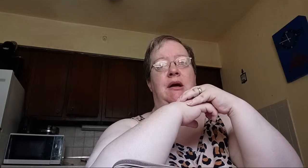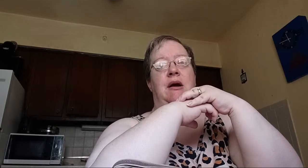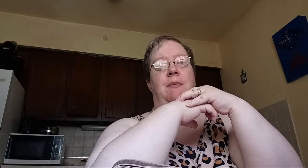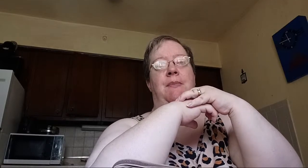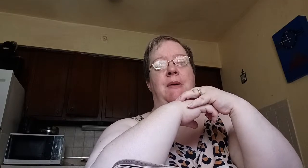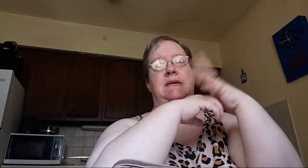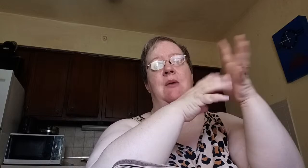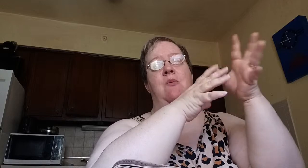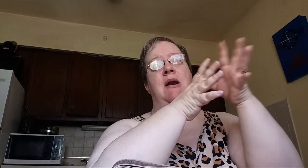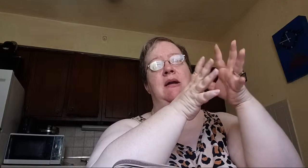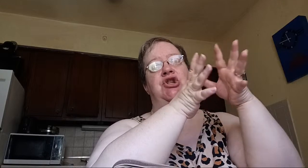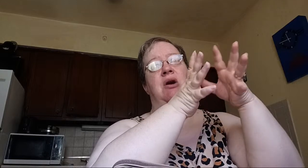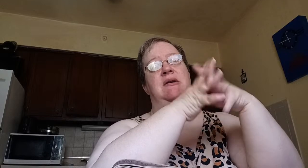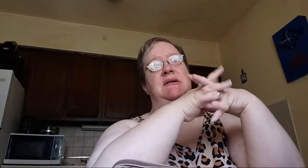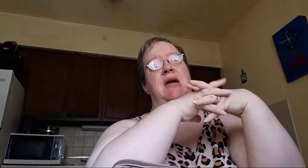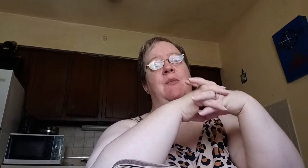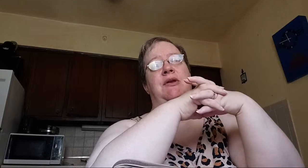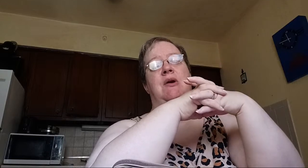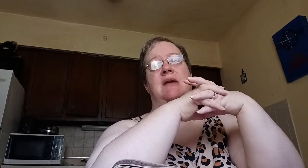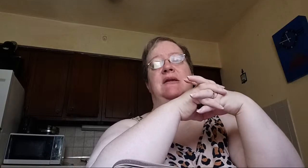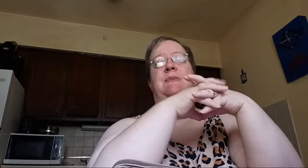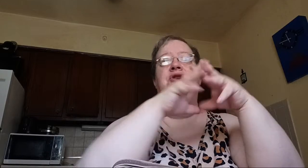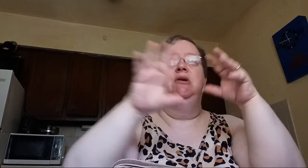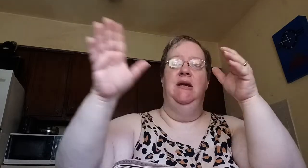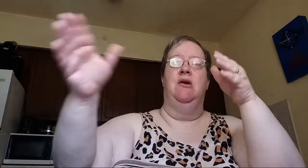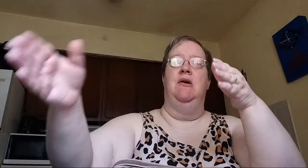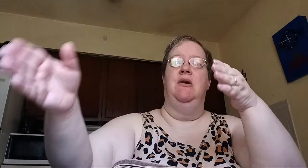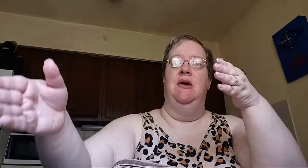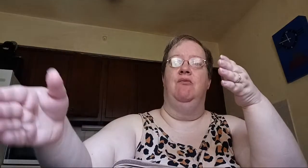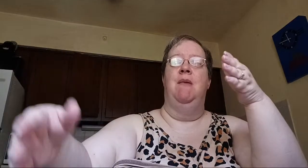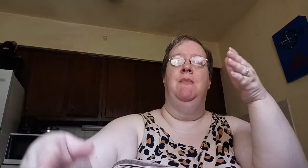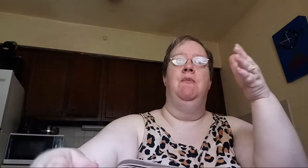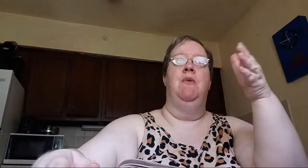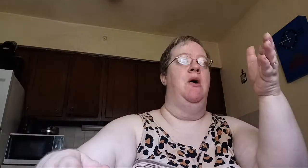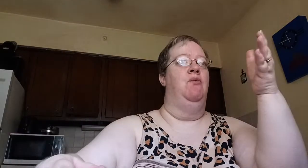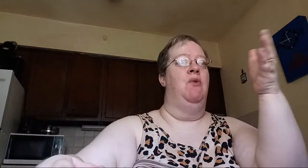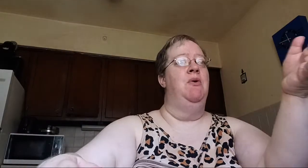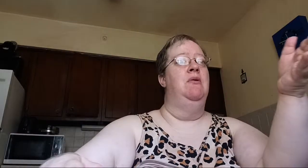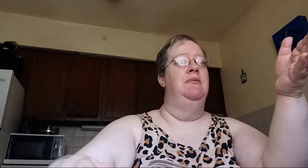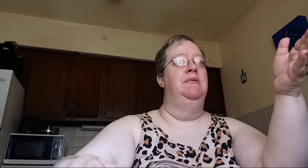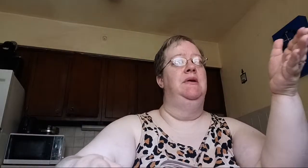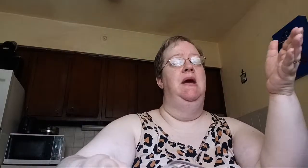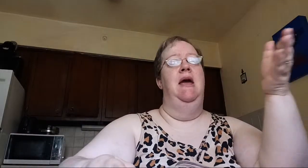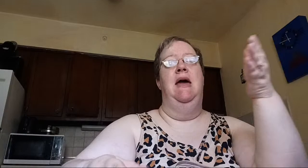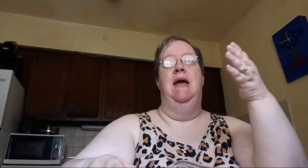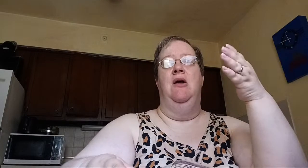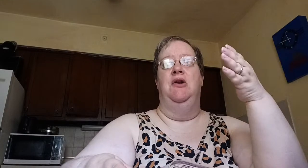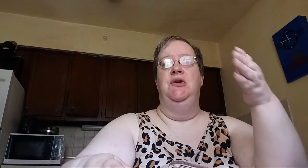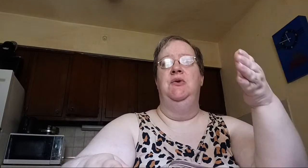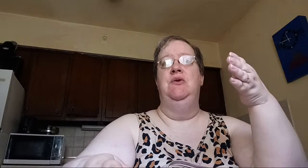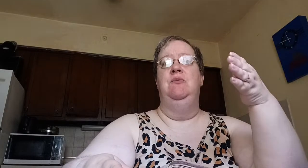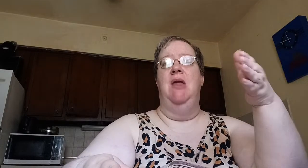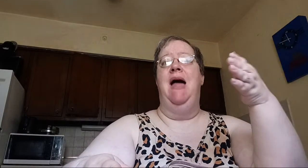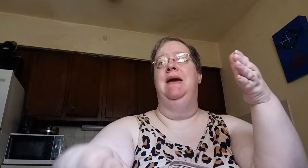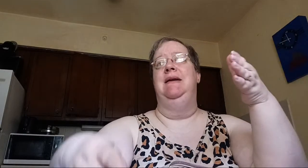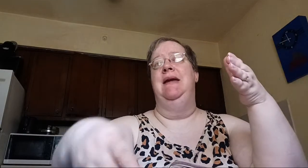But I wanted to share this time with you guys, especially here on Rumble and on YouTube live right now.